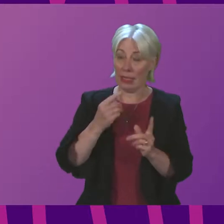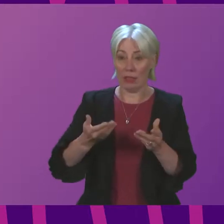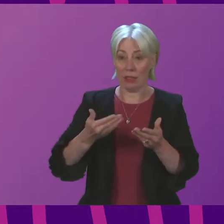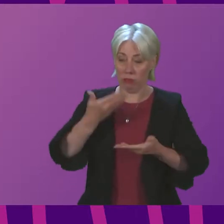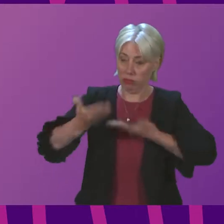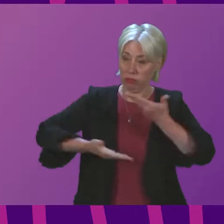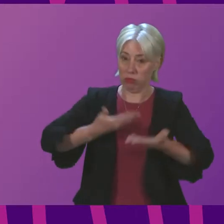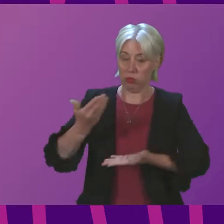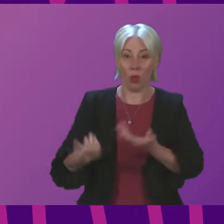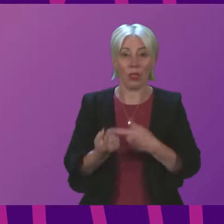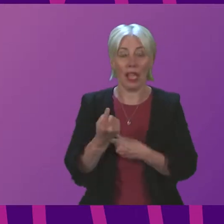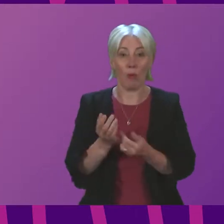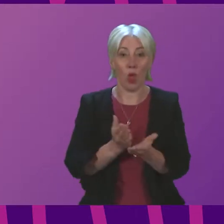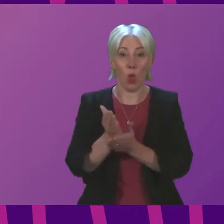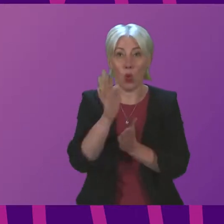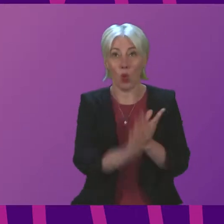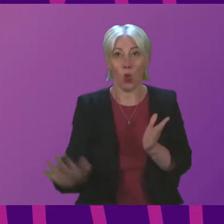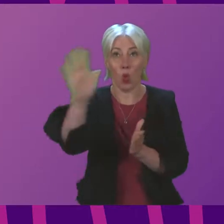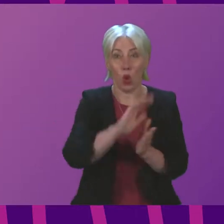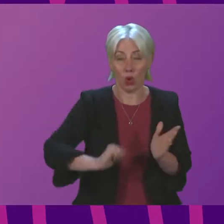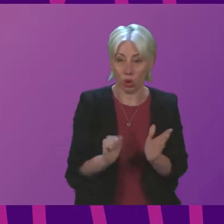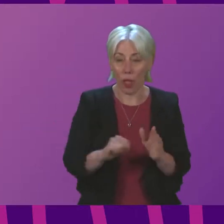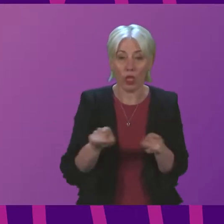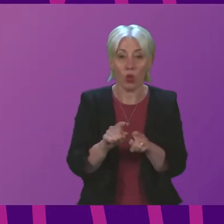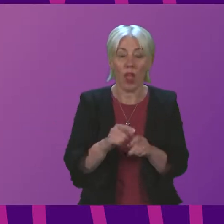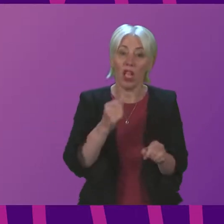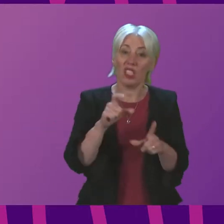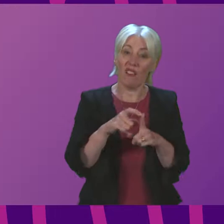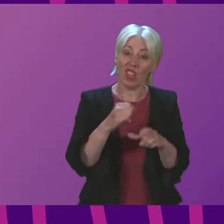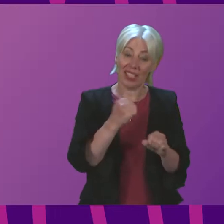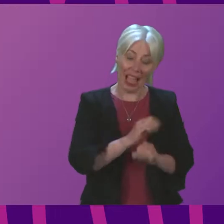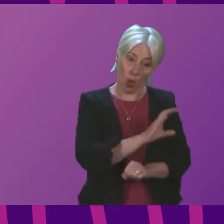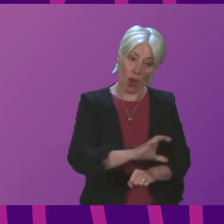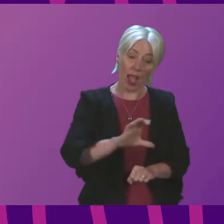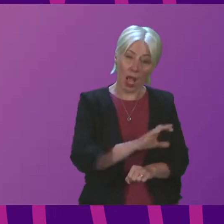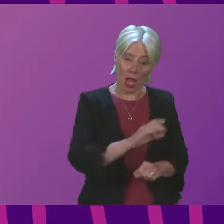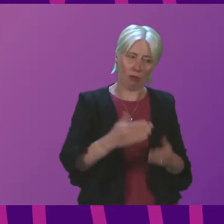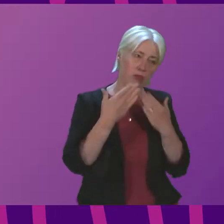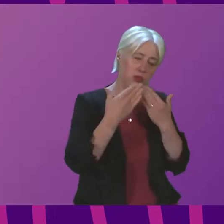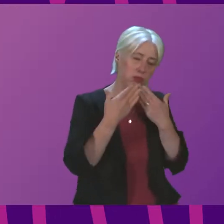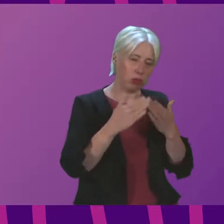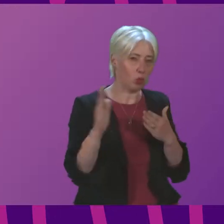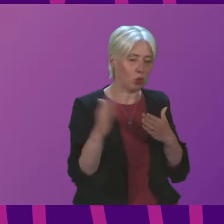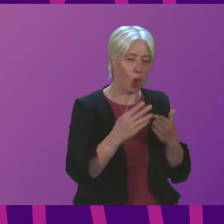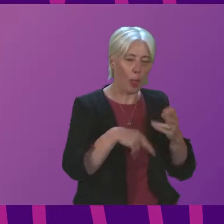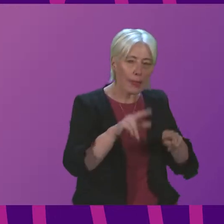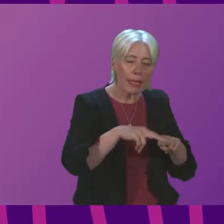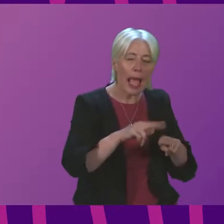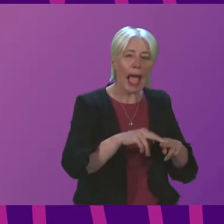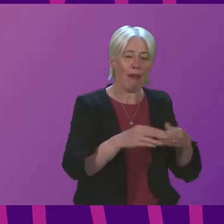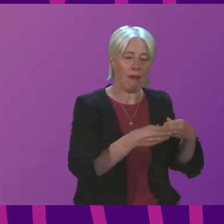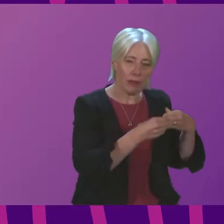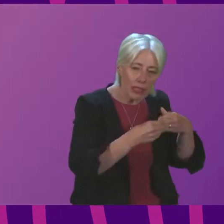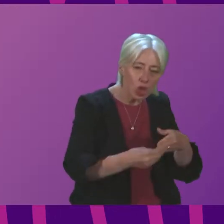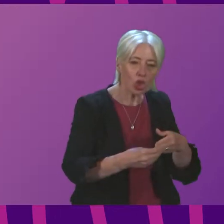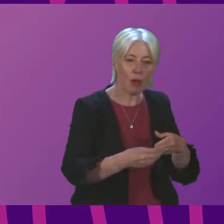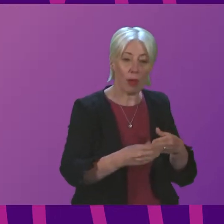has taken place across Scotland and including in De Vries and Galloway and the Scottish borders and I thank all staff and leadership for their efforts as